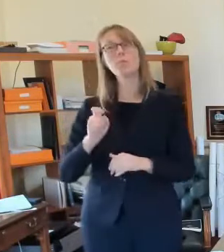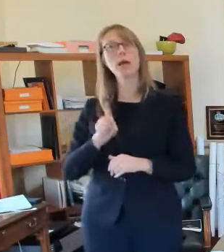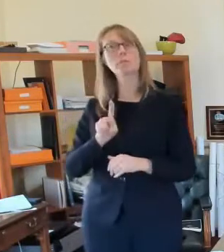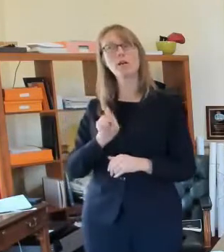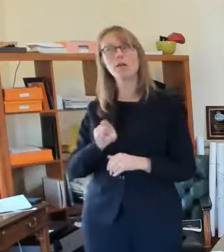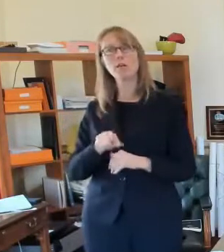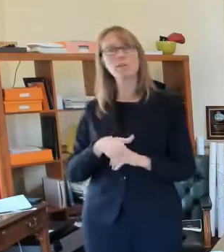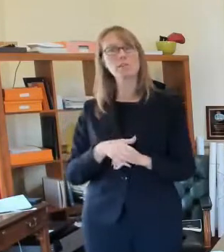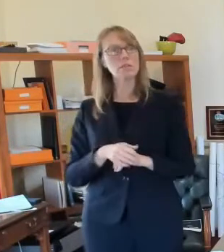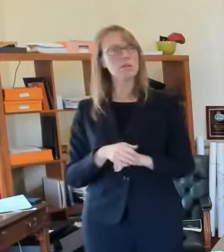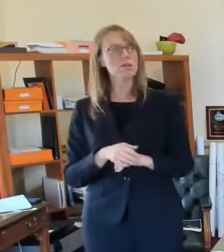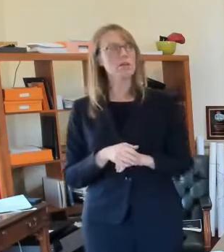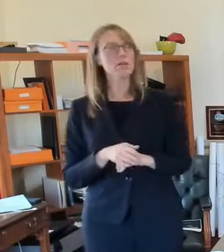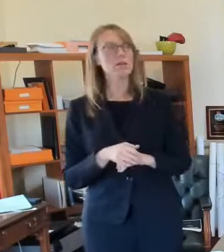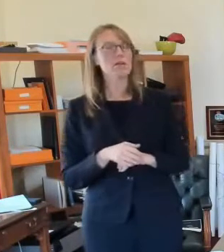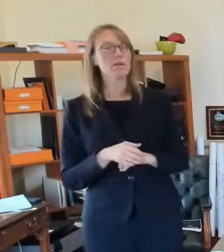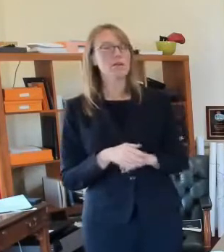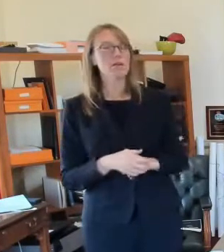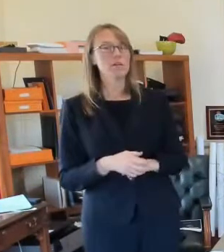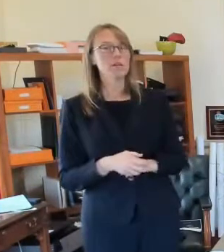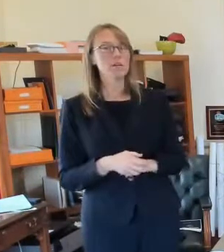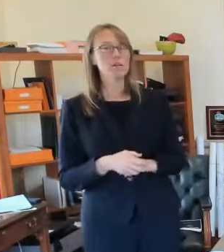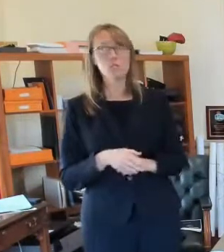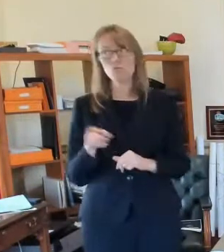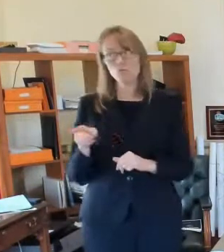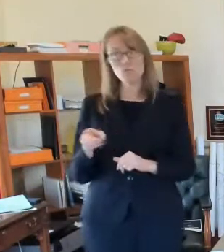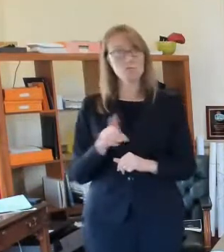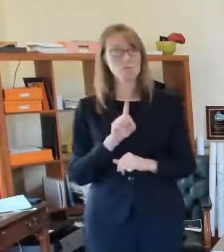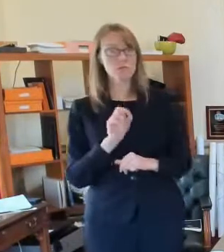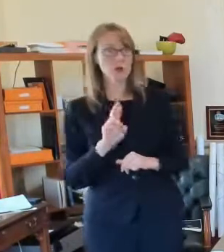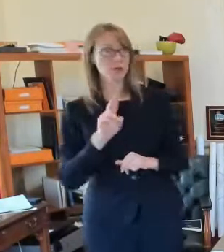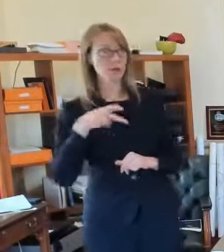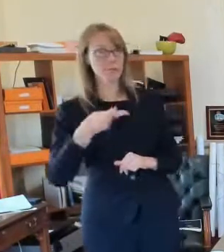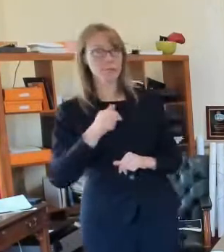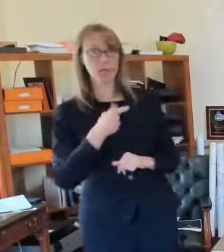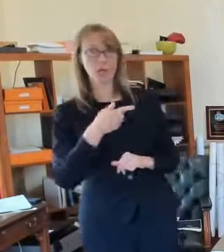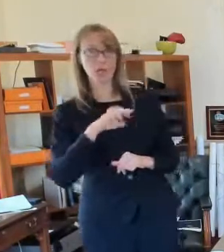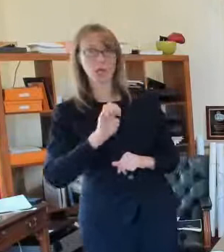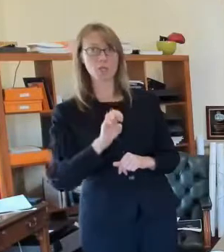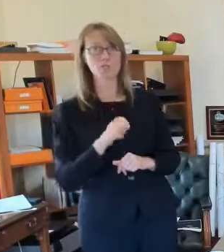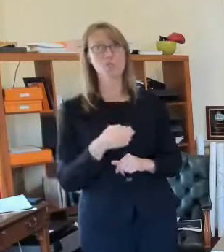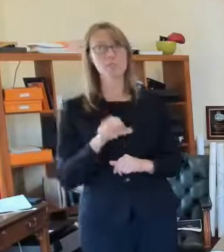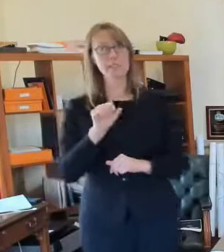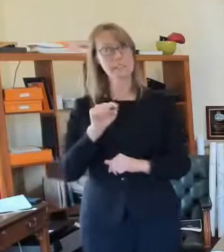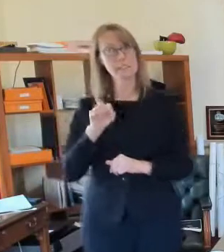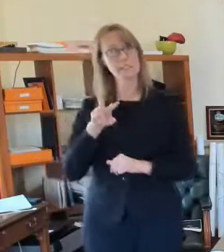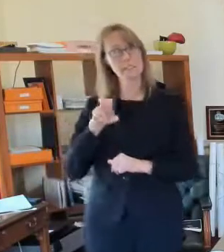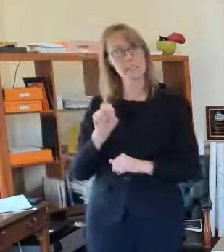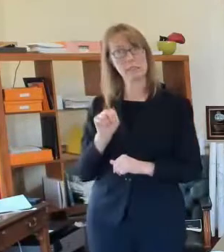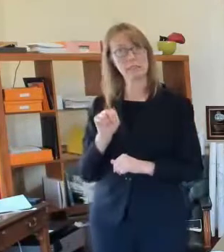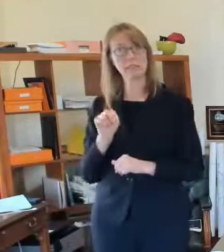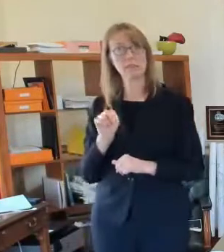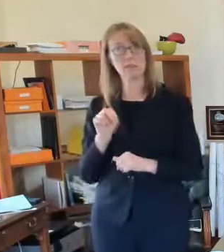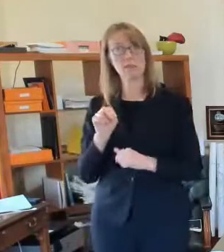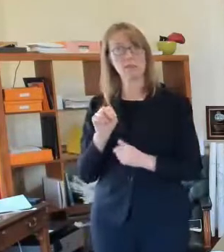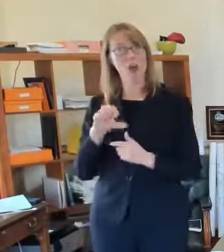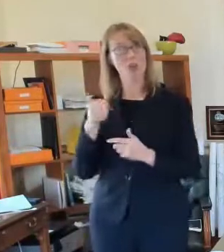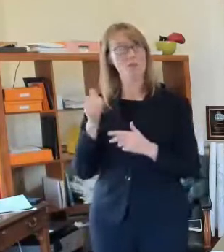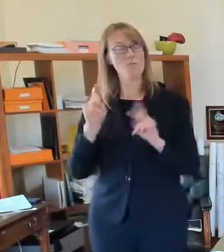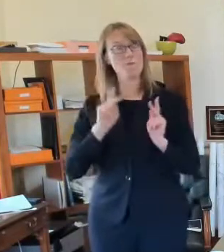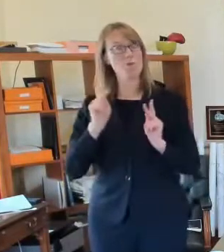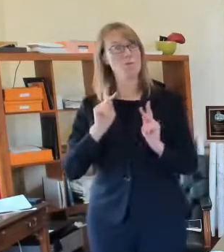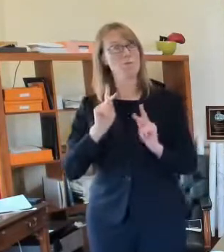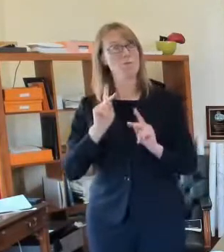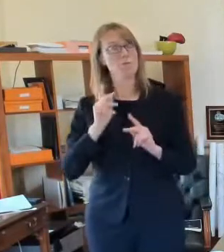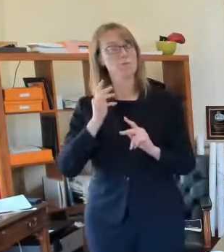wants to know if you and dr page and steve ellman and other regional leaders are willing to get the